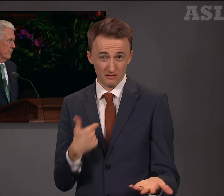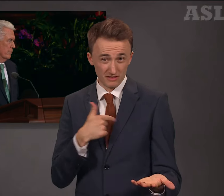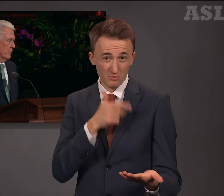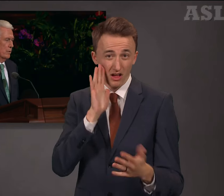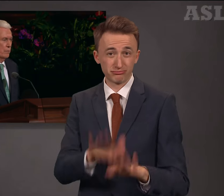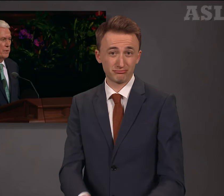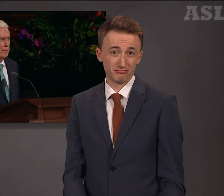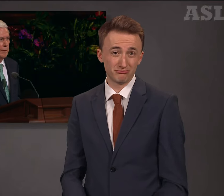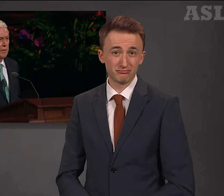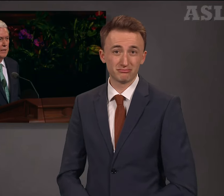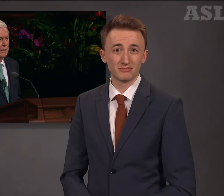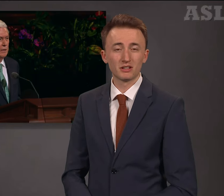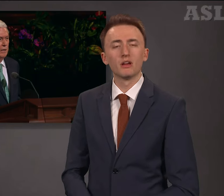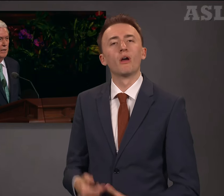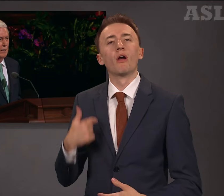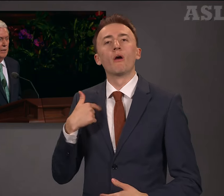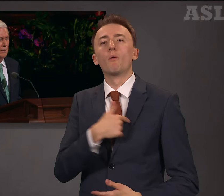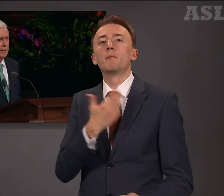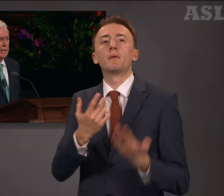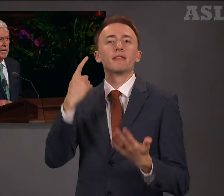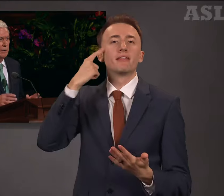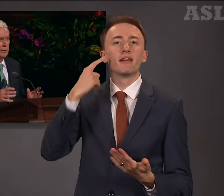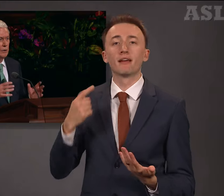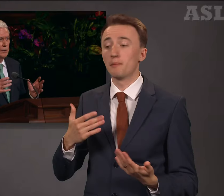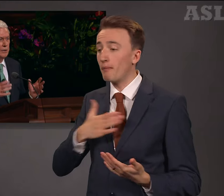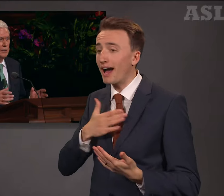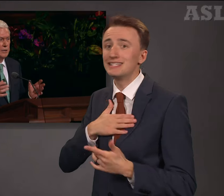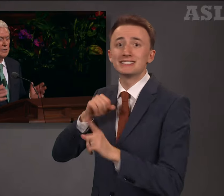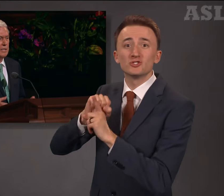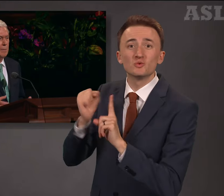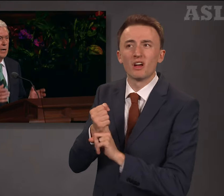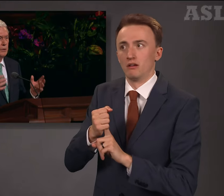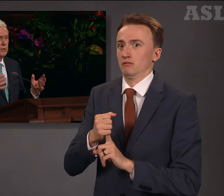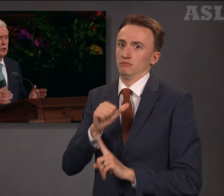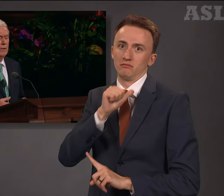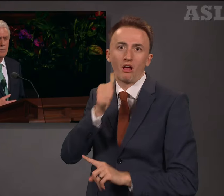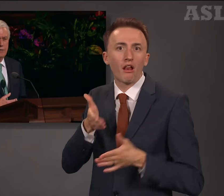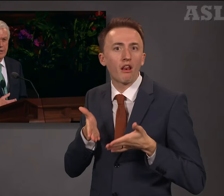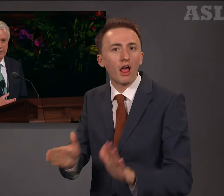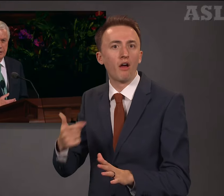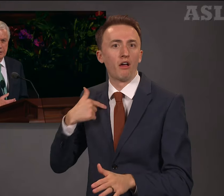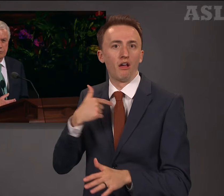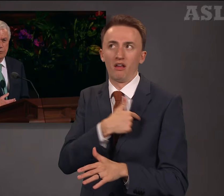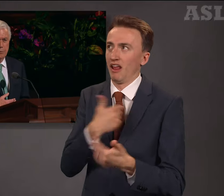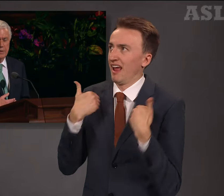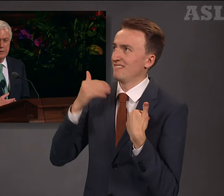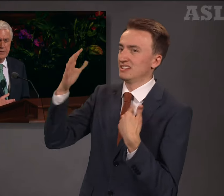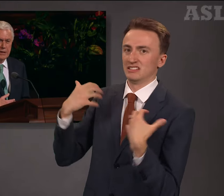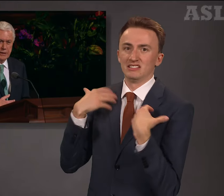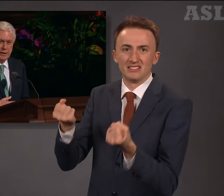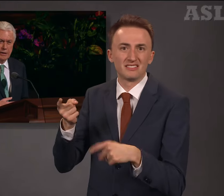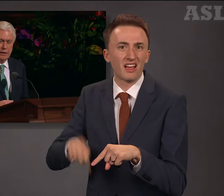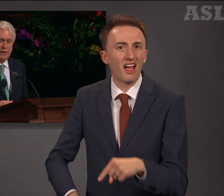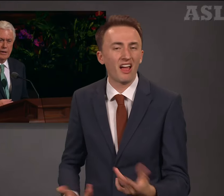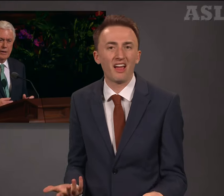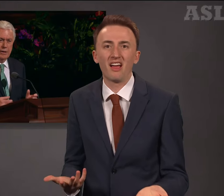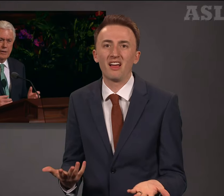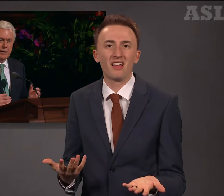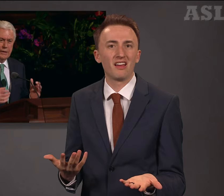We may think that our condition somehow disqualifies us from His healing, that the